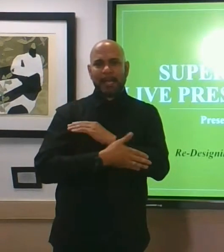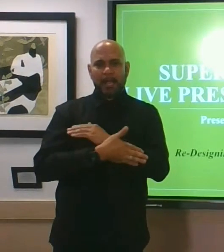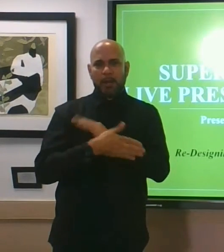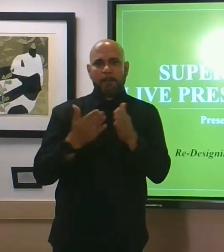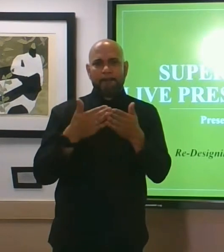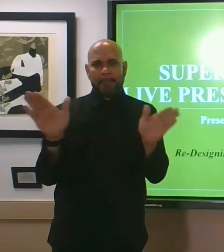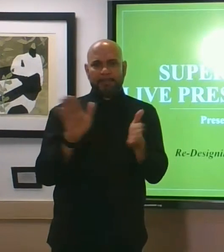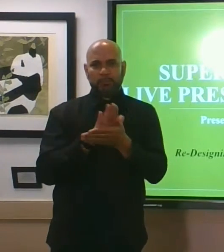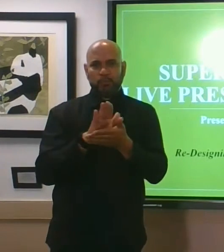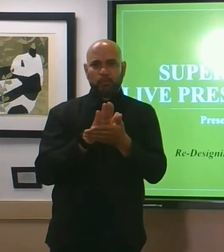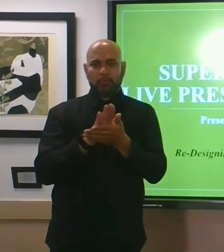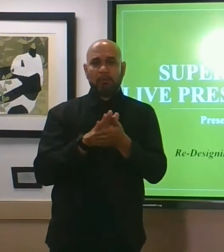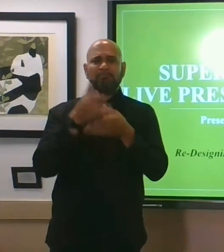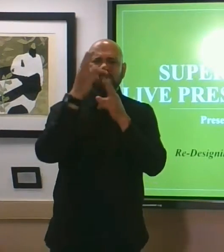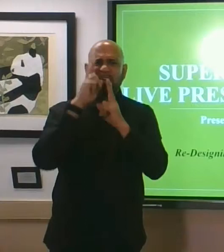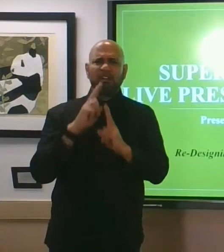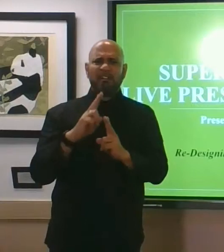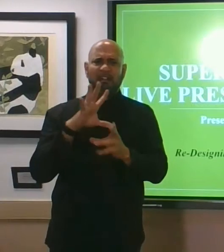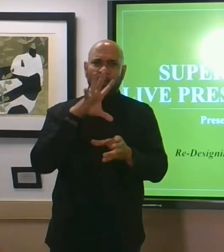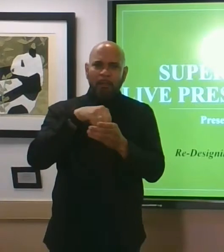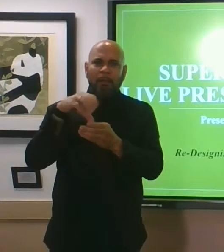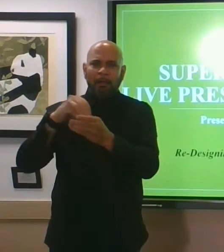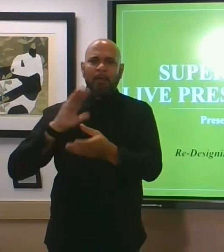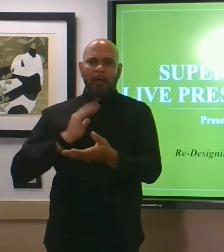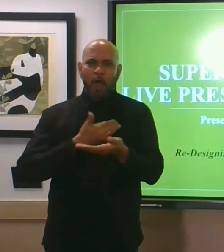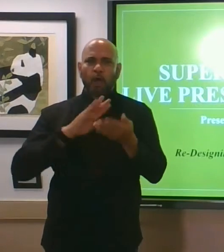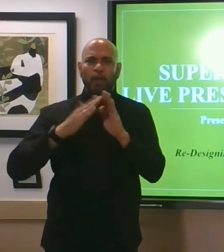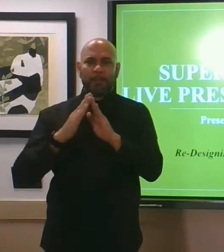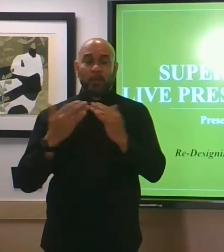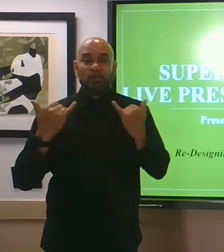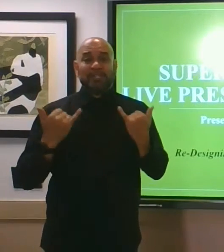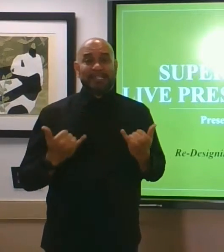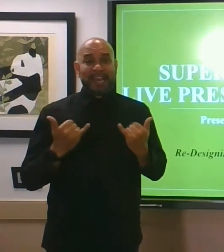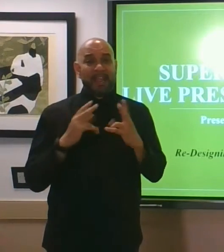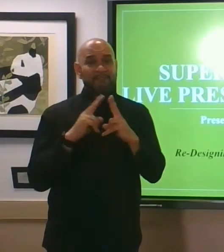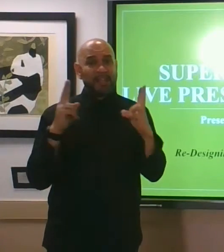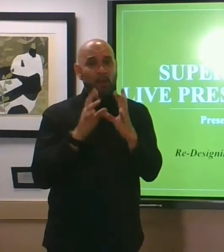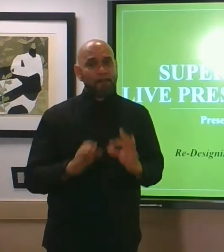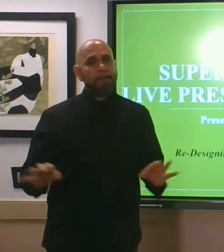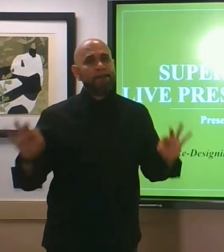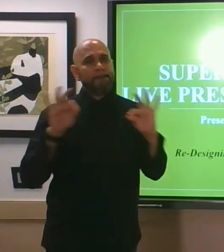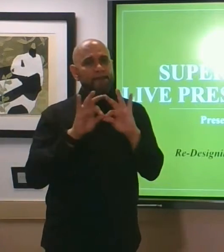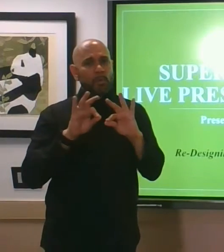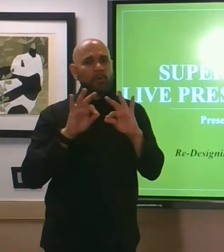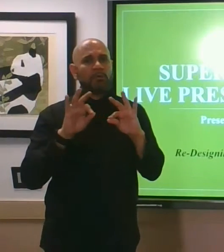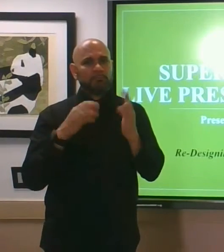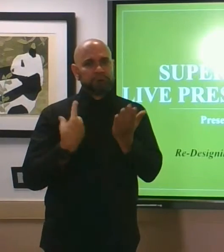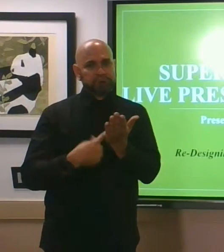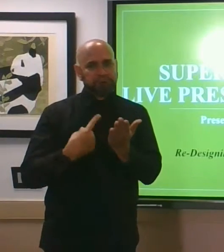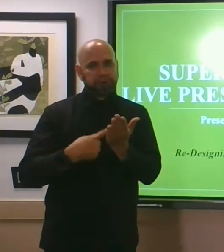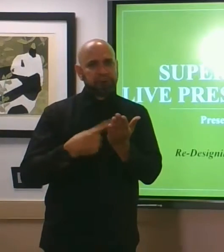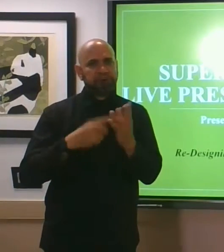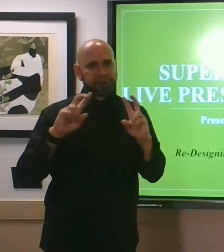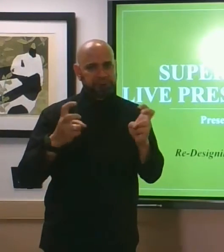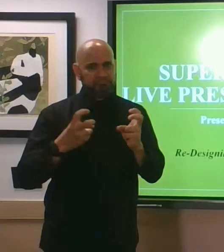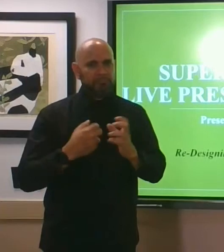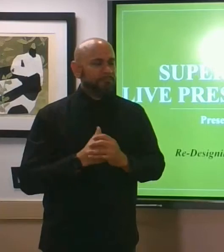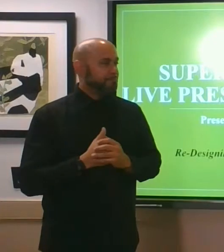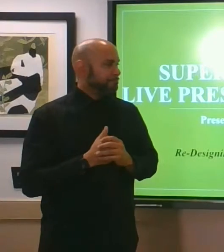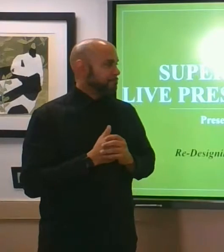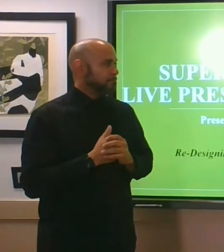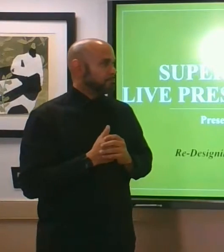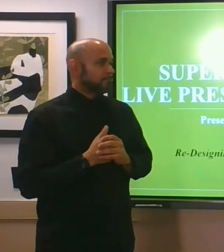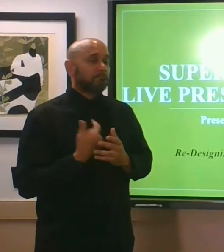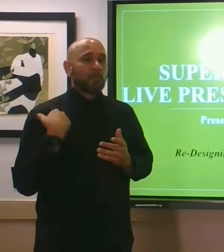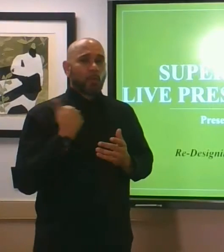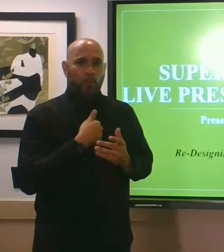honor uh to engage with our community today we have a very important topic that we'd like to discuss as a matter